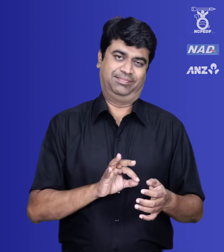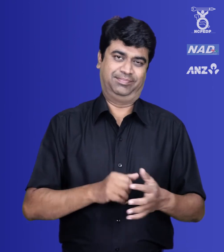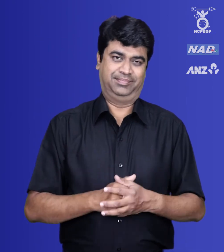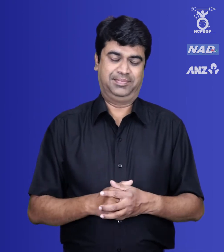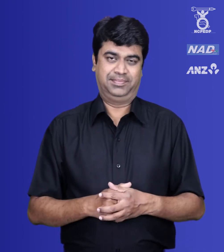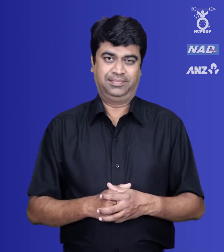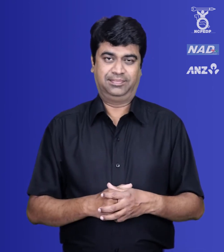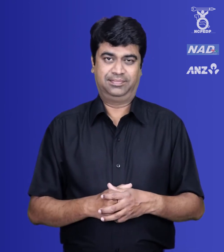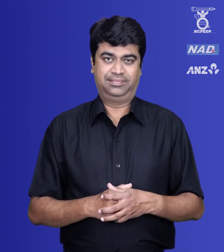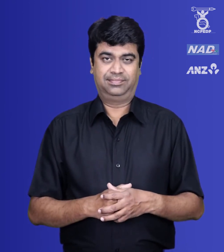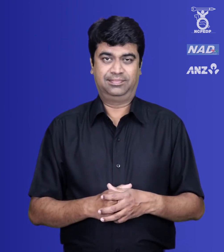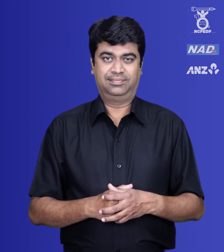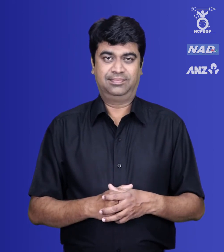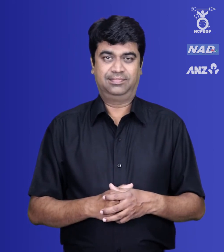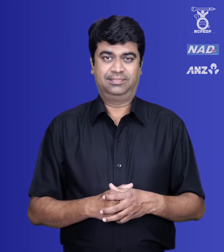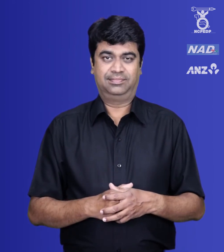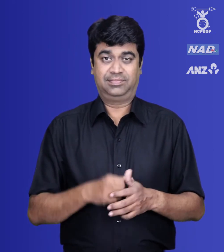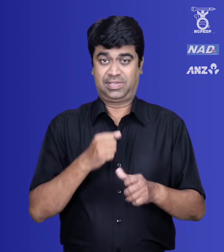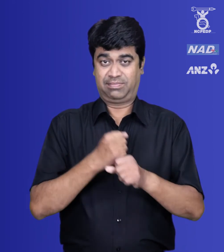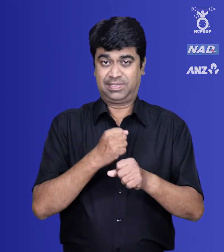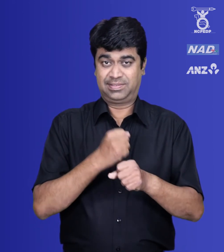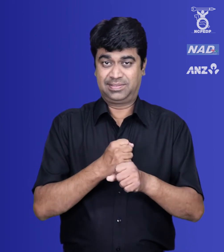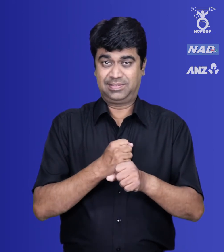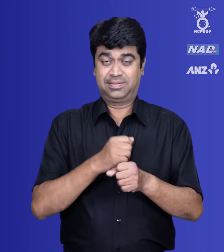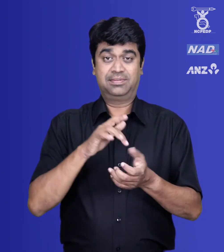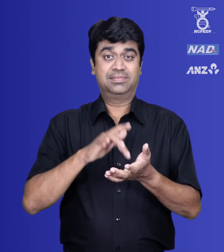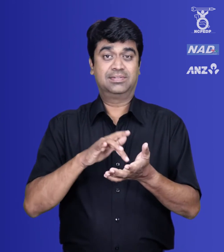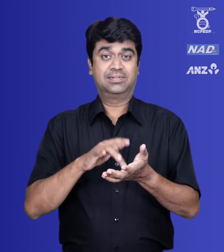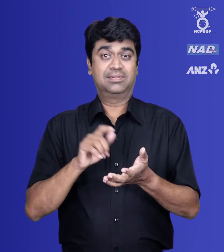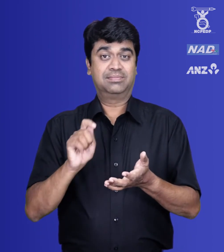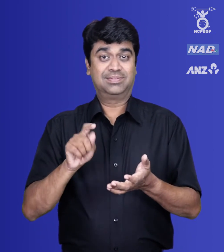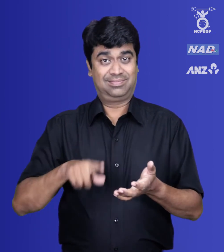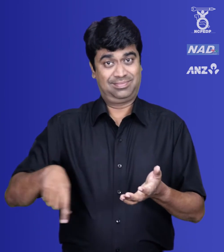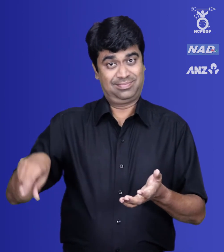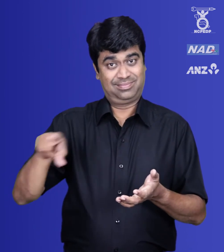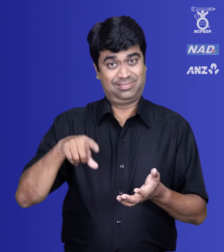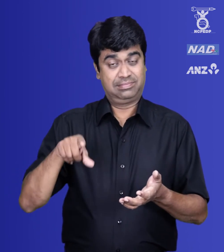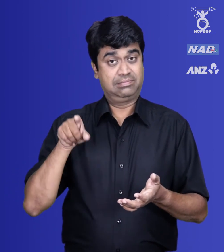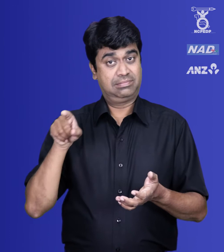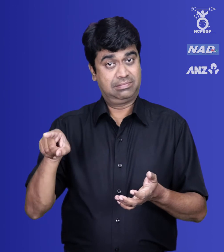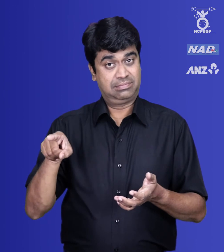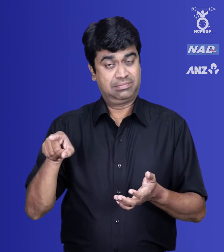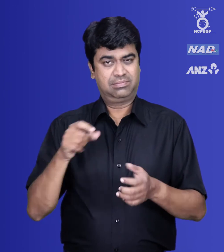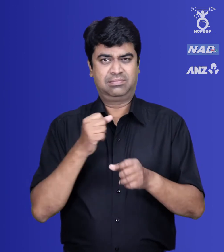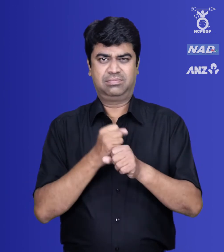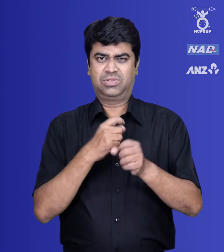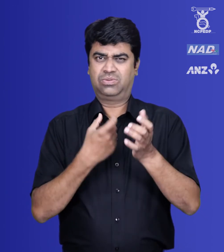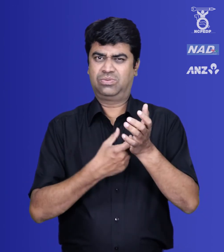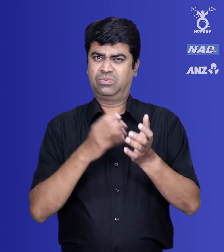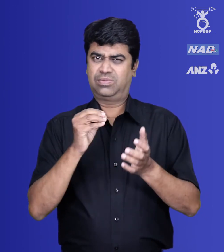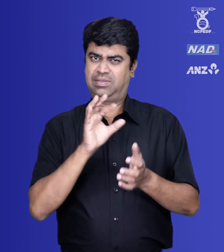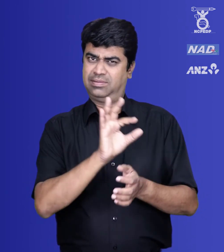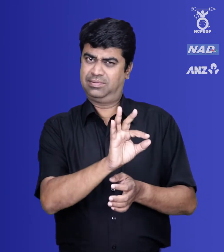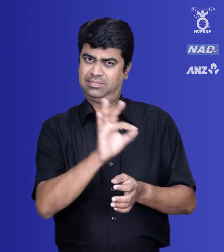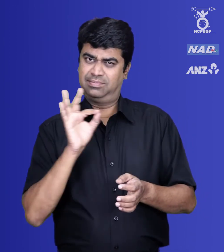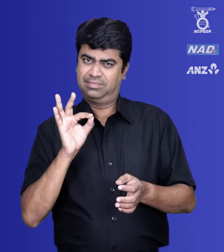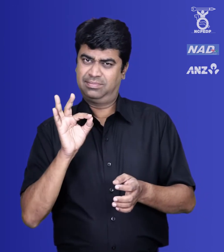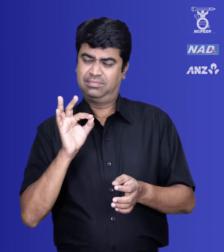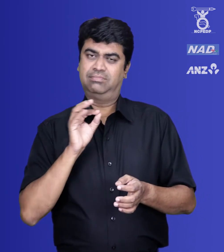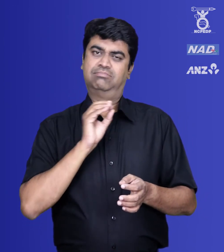government establishment shall appoint a grievance redressal officer for the purpose of section 19